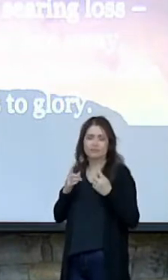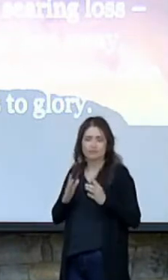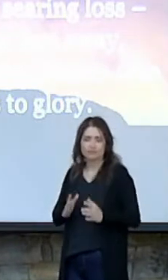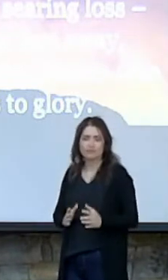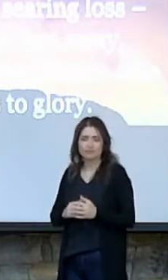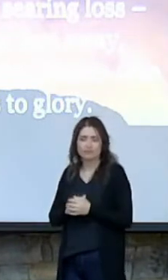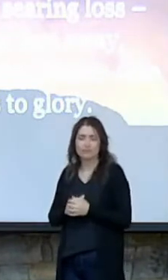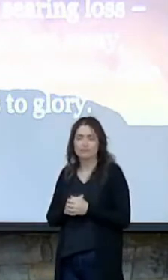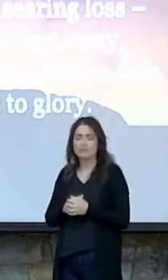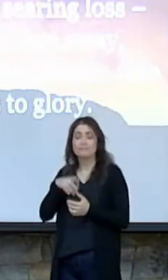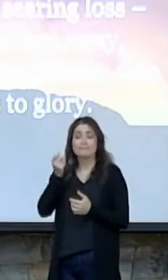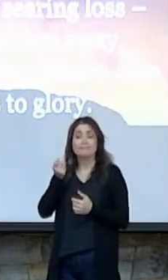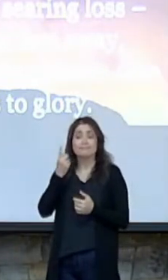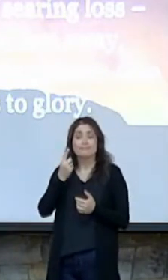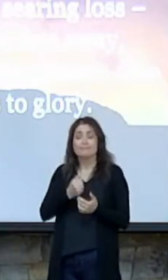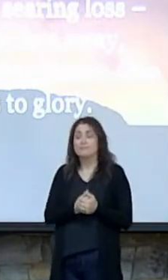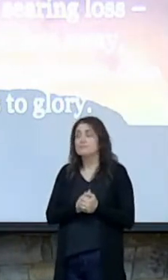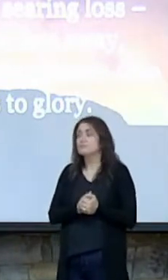You see,